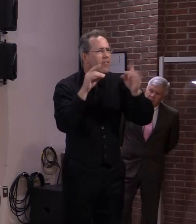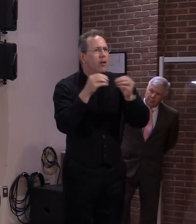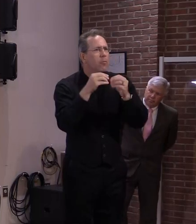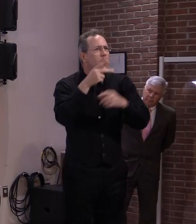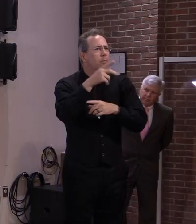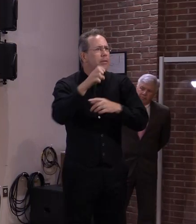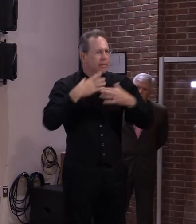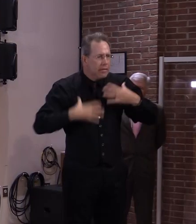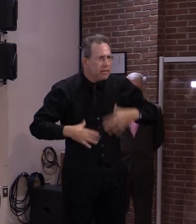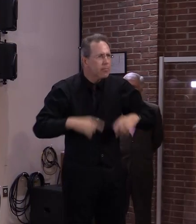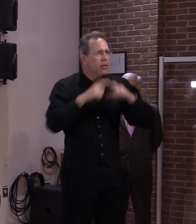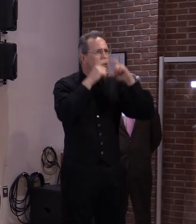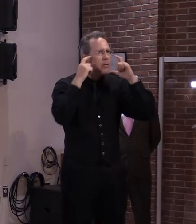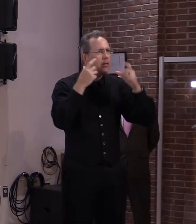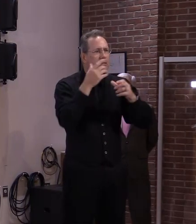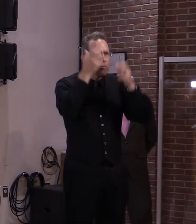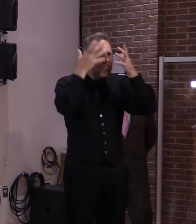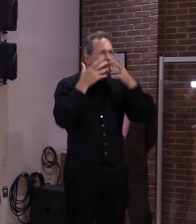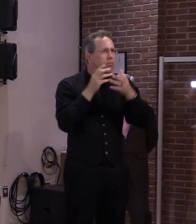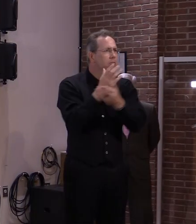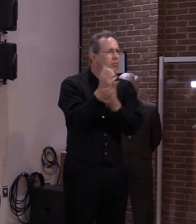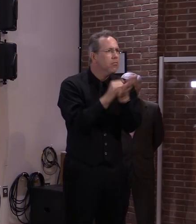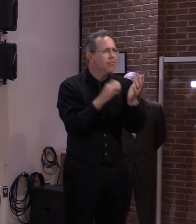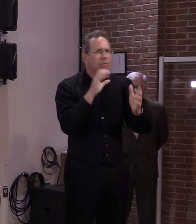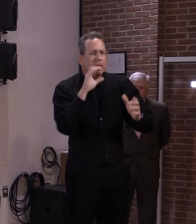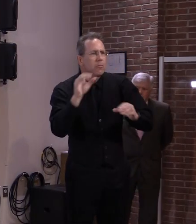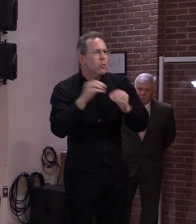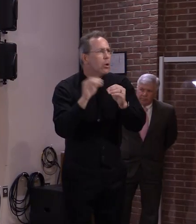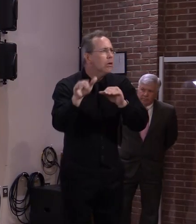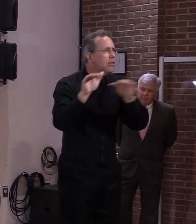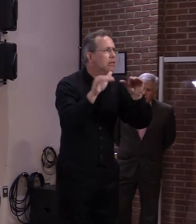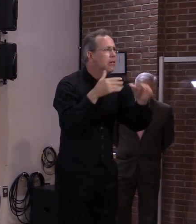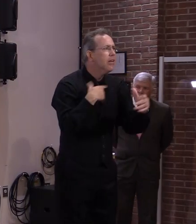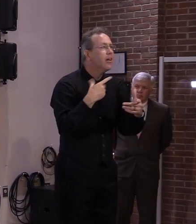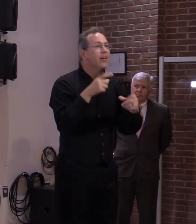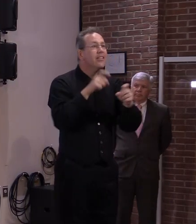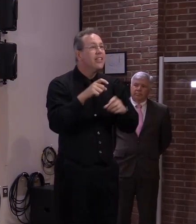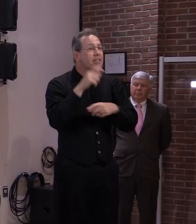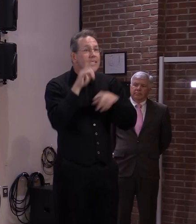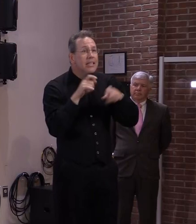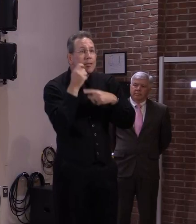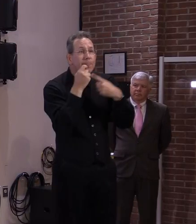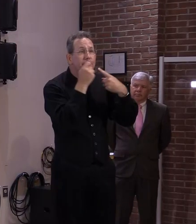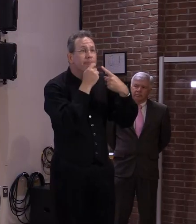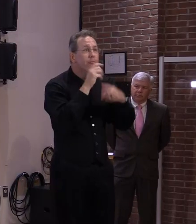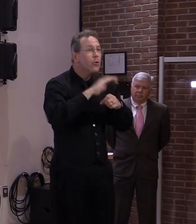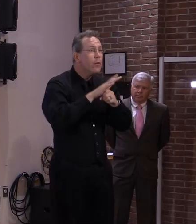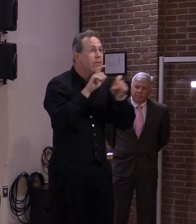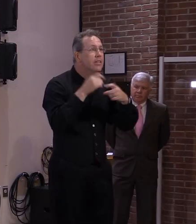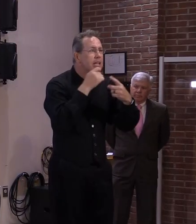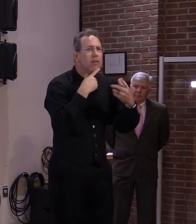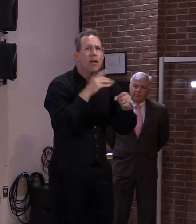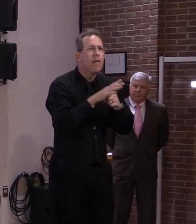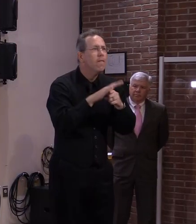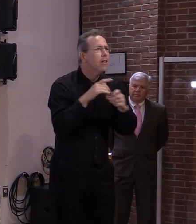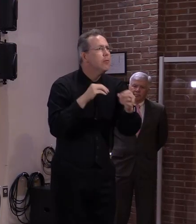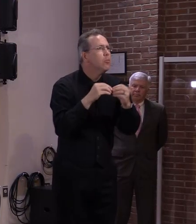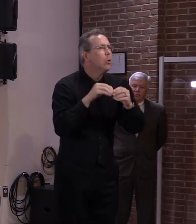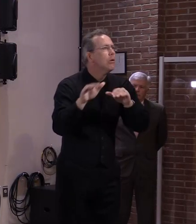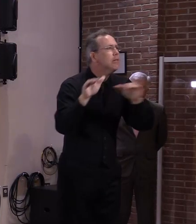weren't prepared as a country or again as as in a world population so